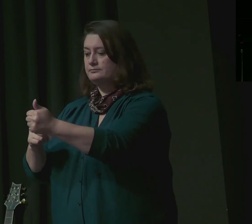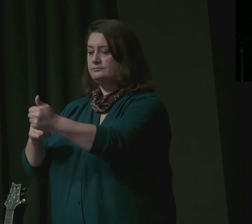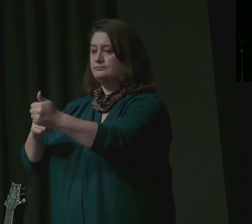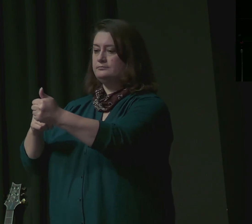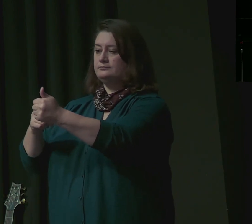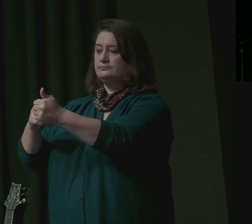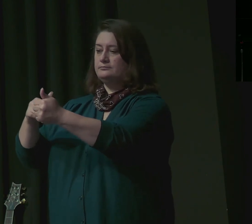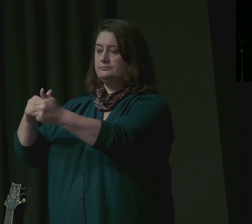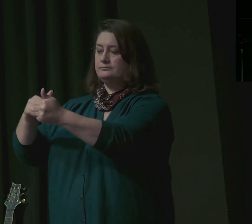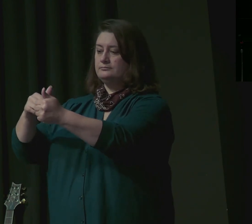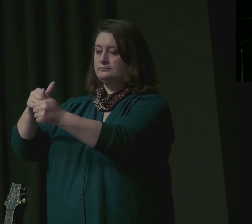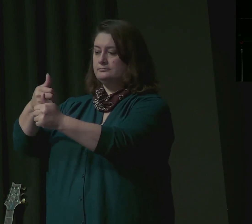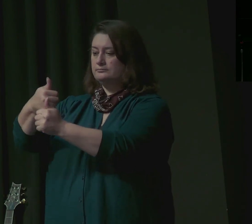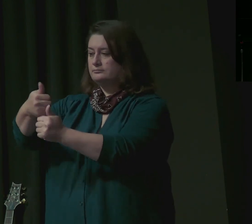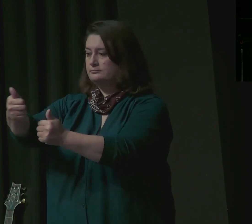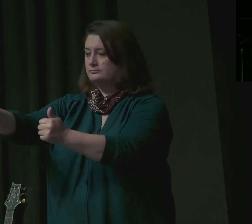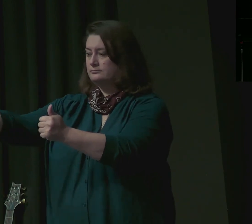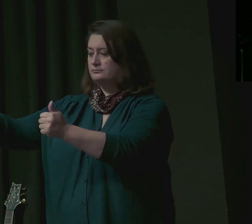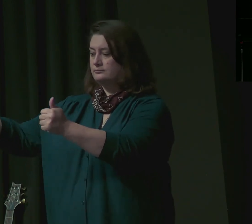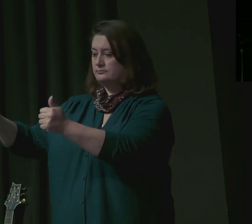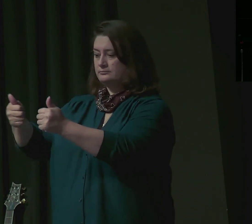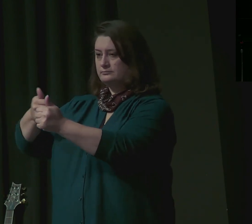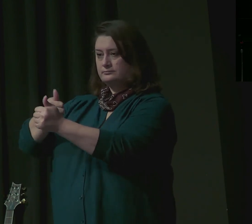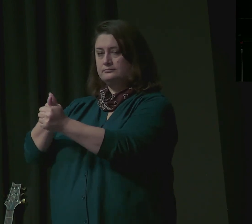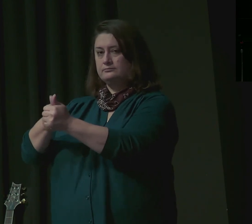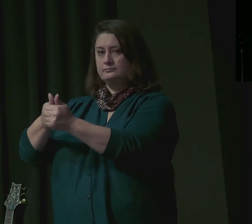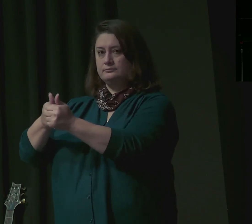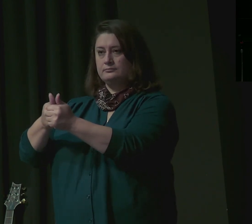He sat them around the table in birth order.